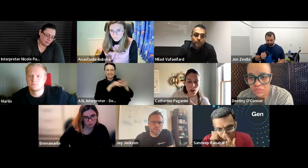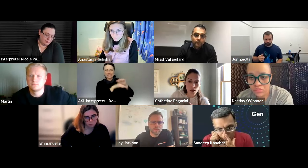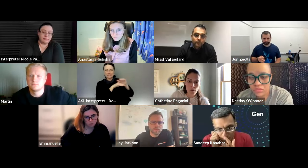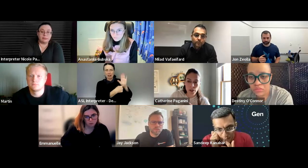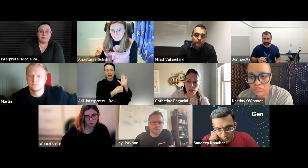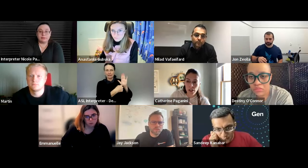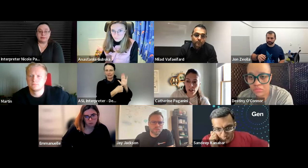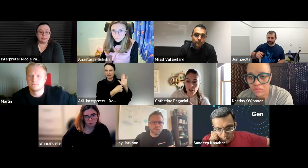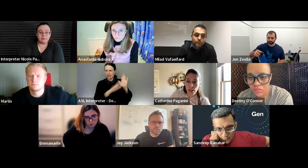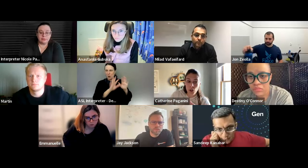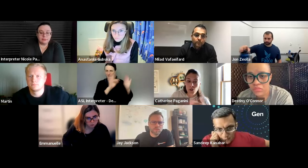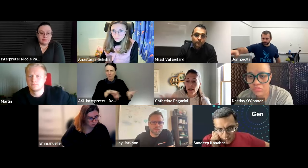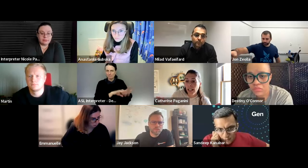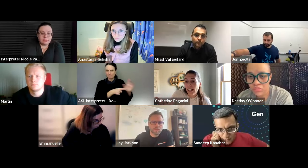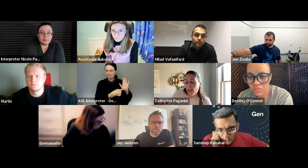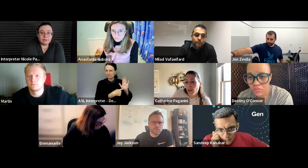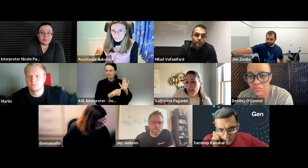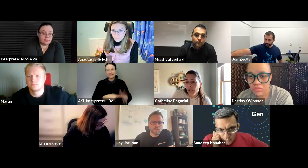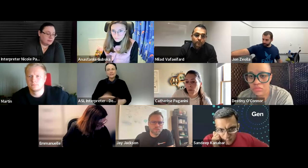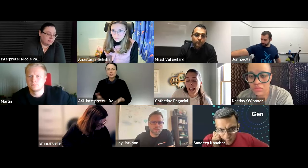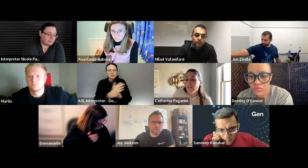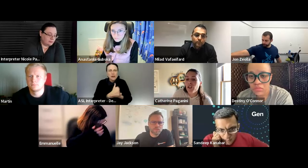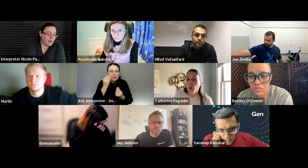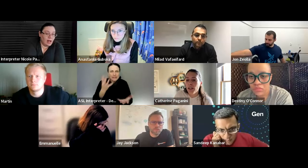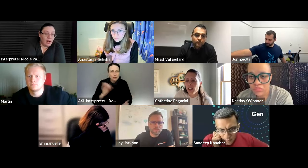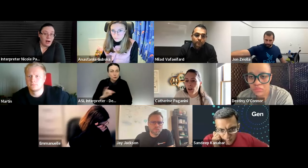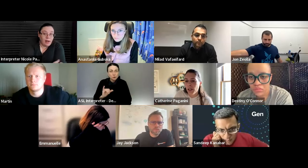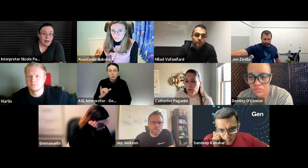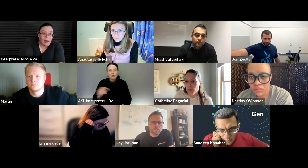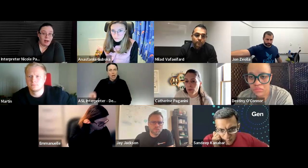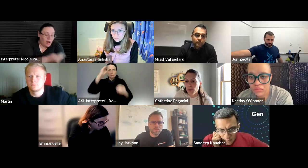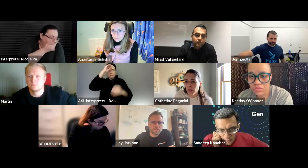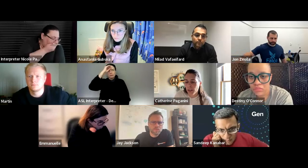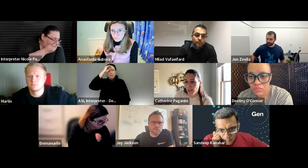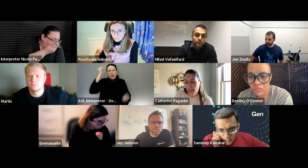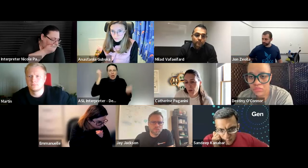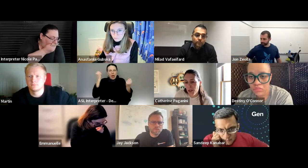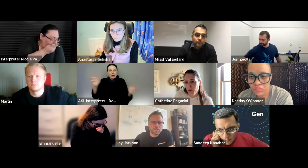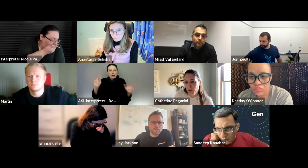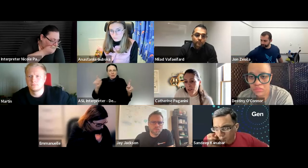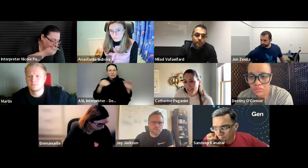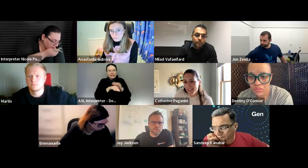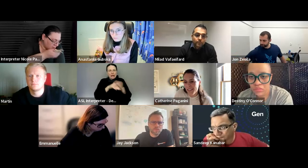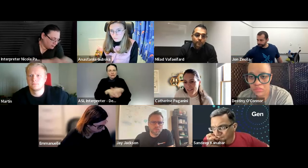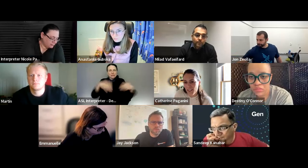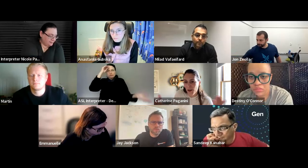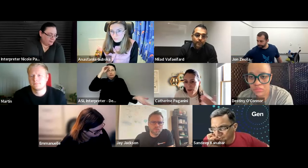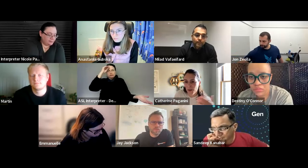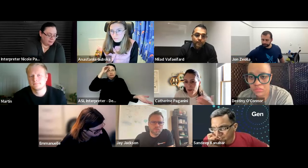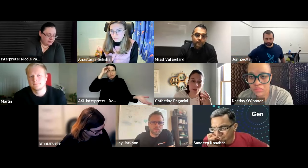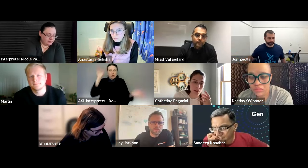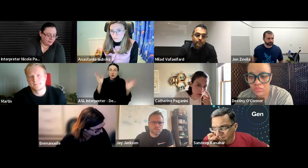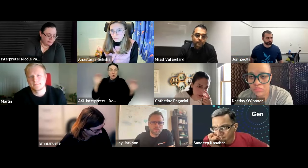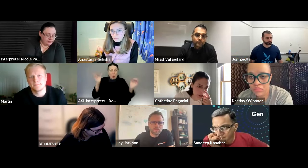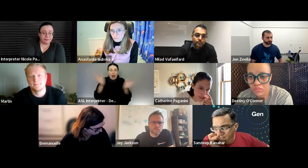um um just to gather data too like they have no idea how many people will need accessibility because that question was never asked